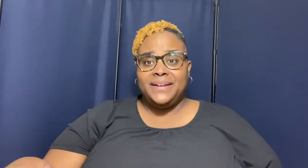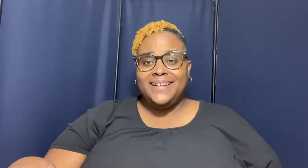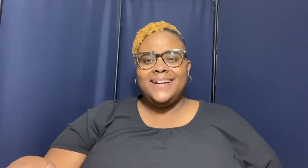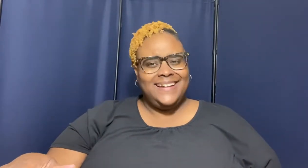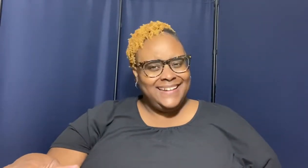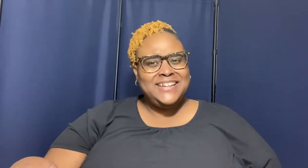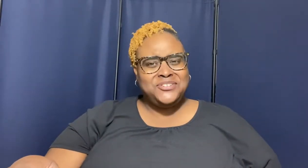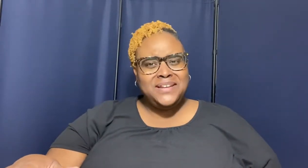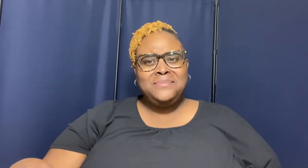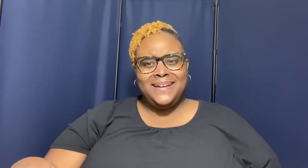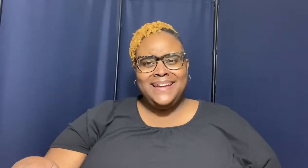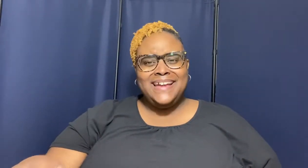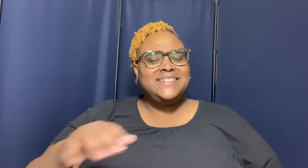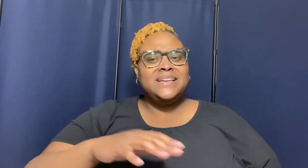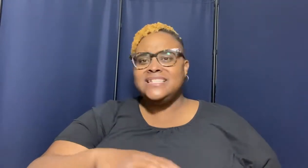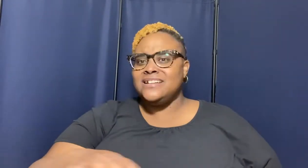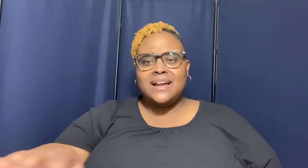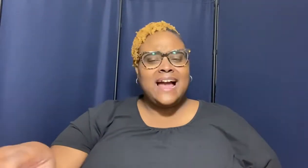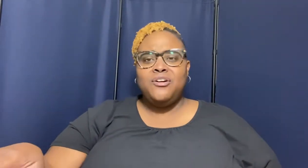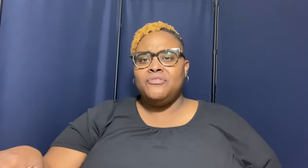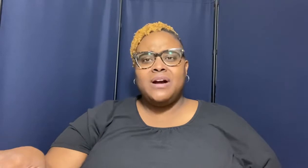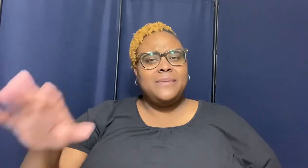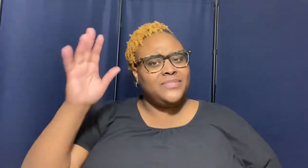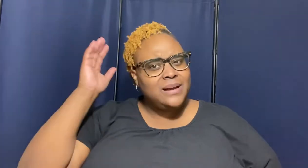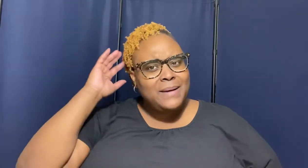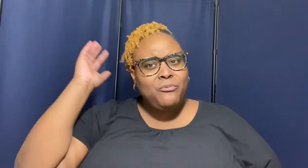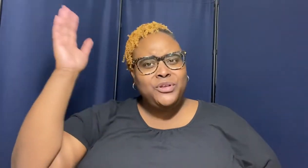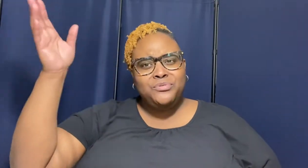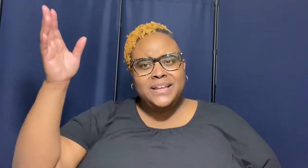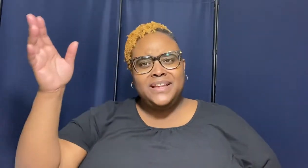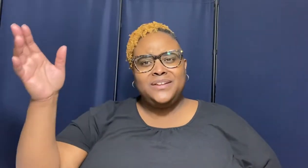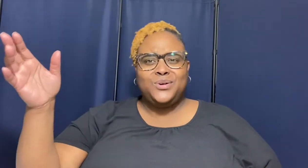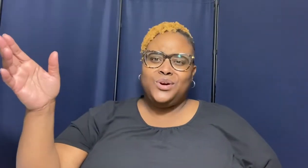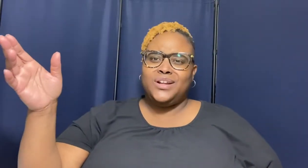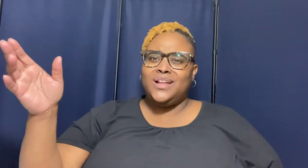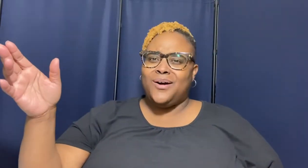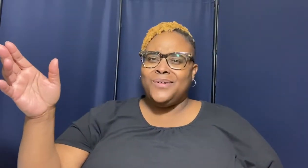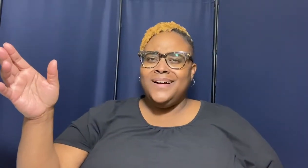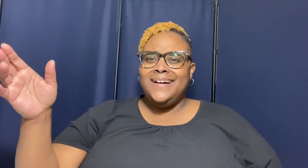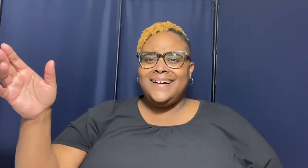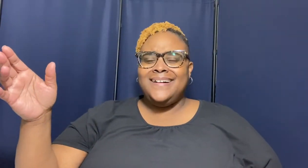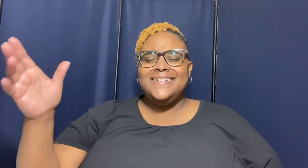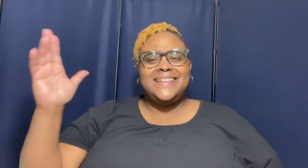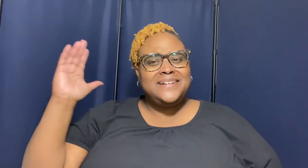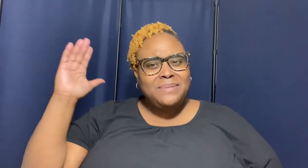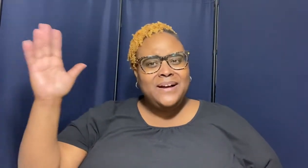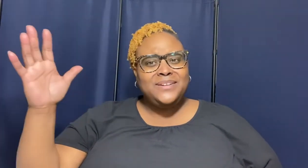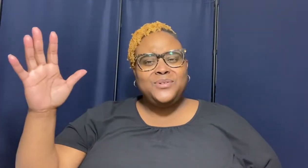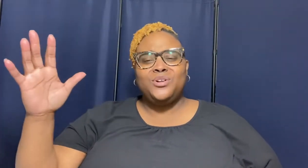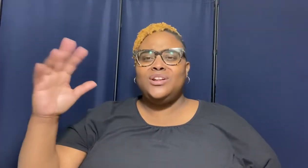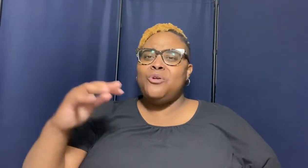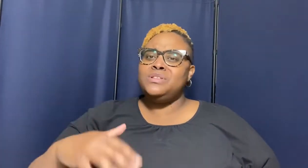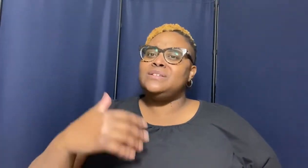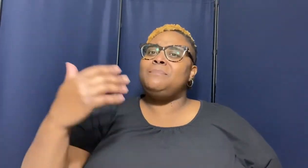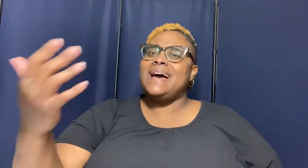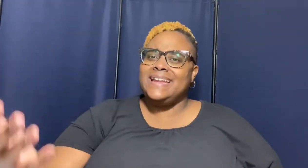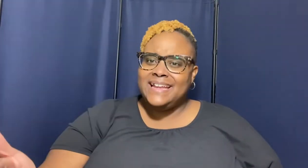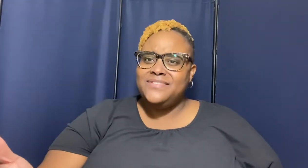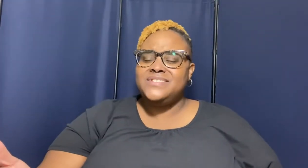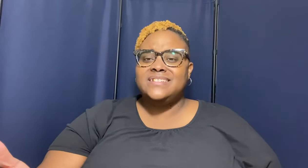did you hear me it's it's an account of what happened think about when you in in the court of law huh think about in the court of law when somebody gives their